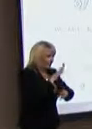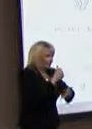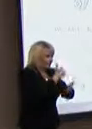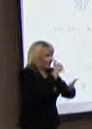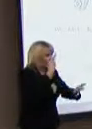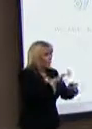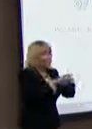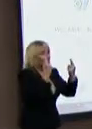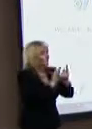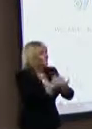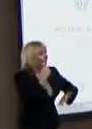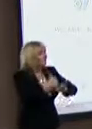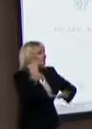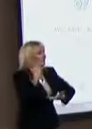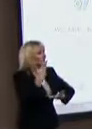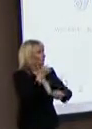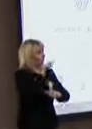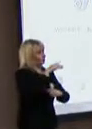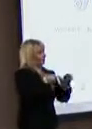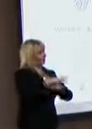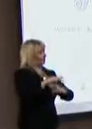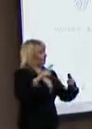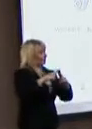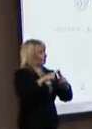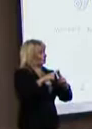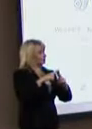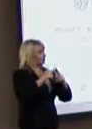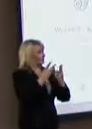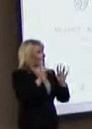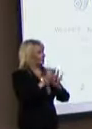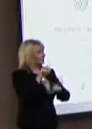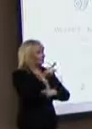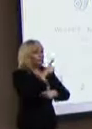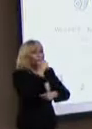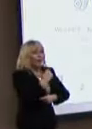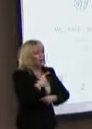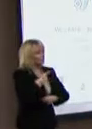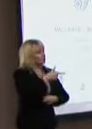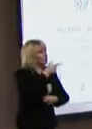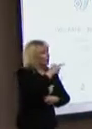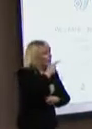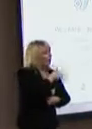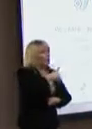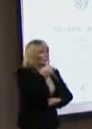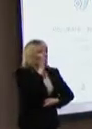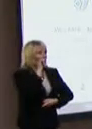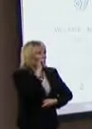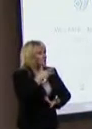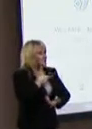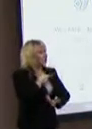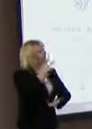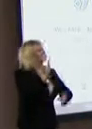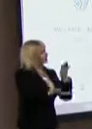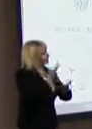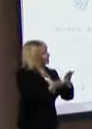And if you go to the House of Commons, you can get tea, coffee, wine, chocolate, you name it, fairly traded social